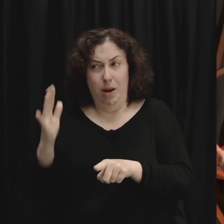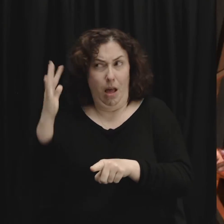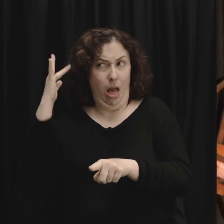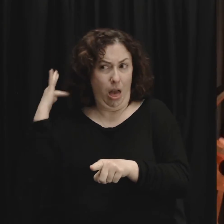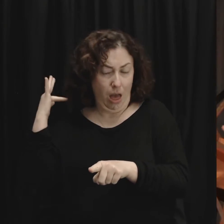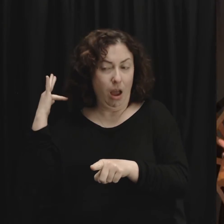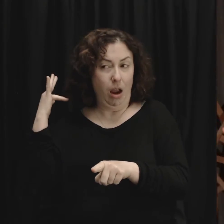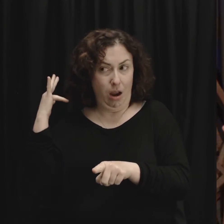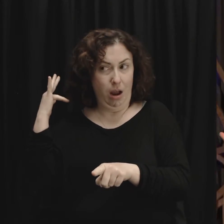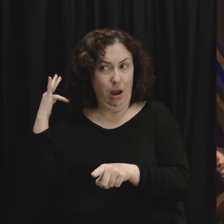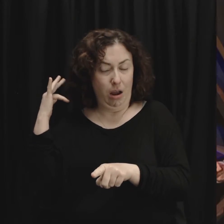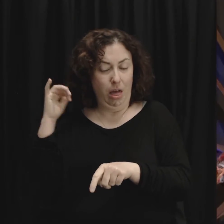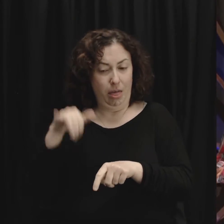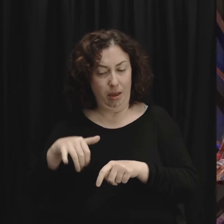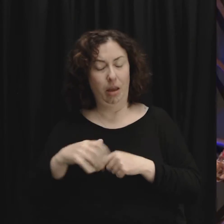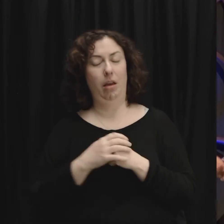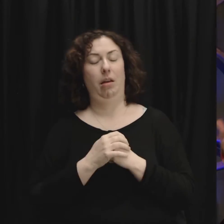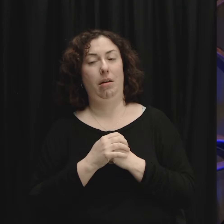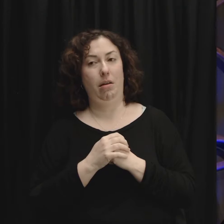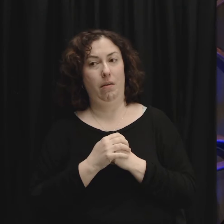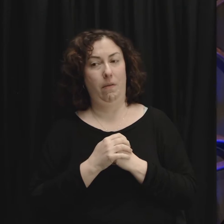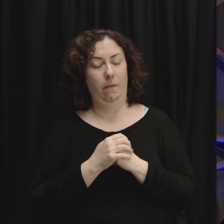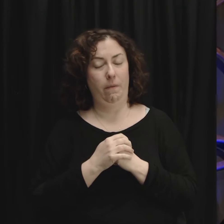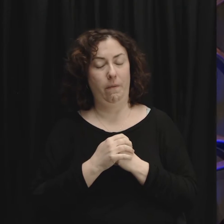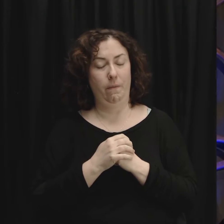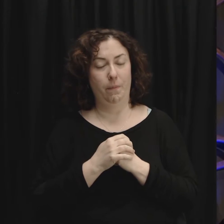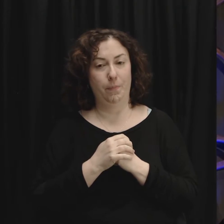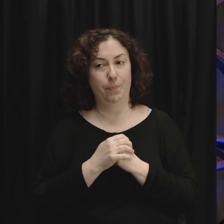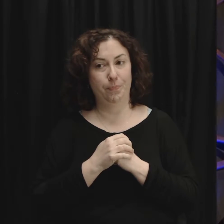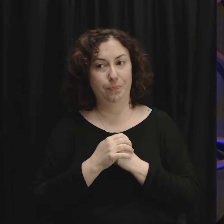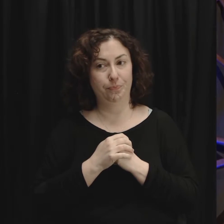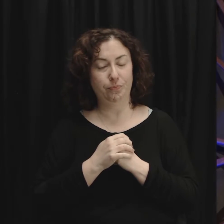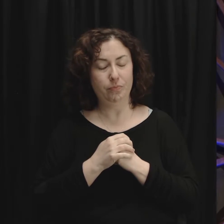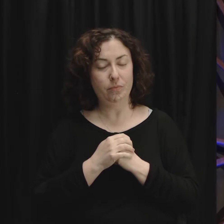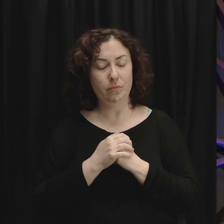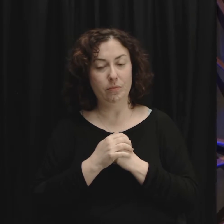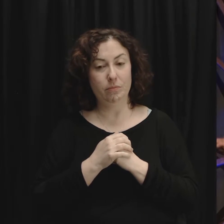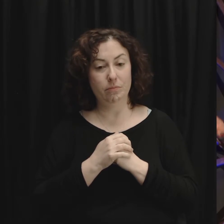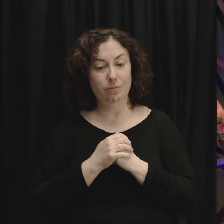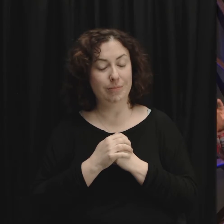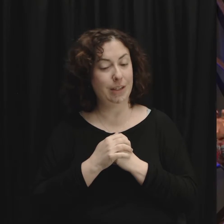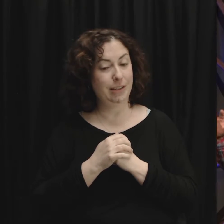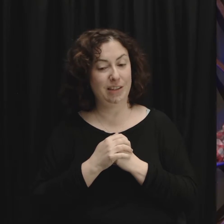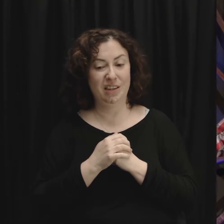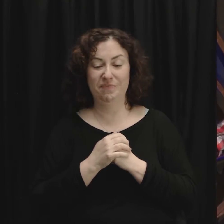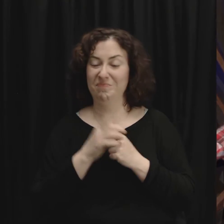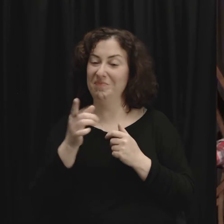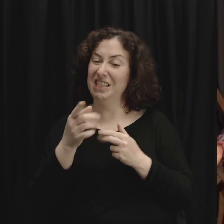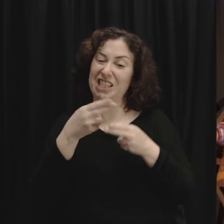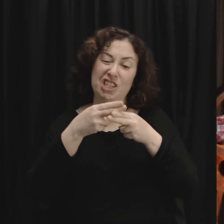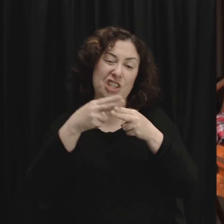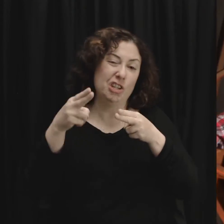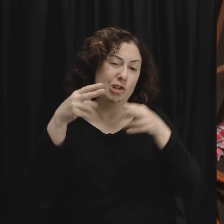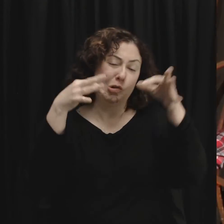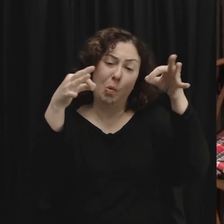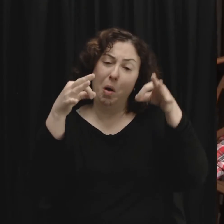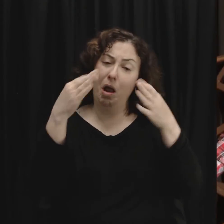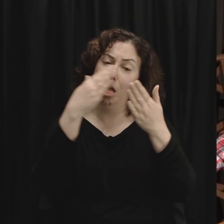high emotional IQ and an emotional self-awareness again this is just a sample of some of the practical tools